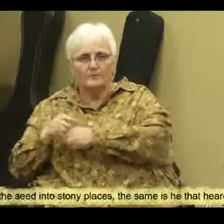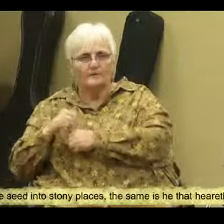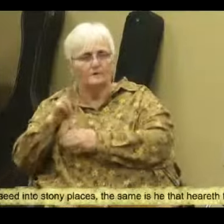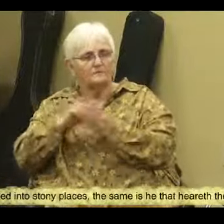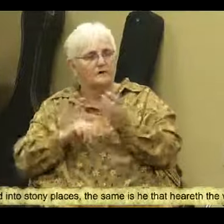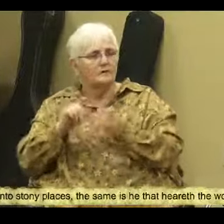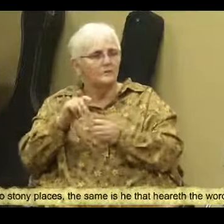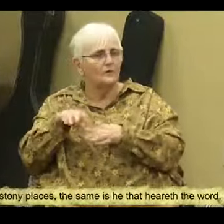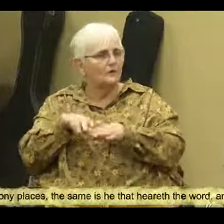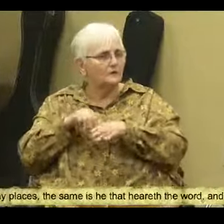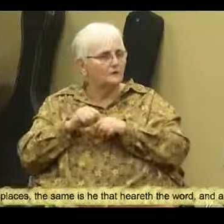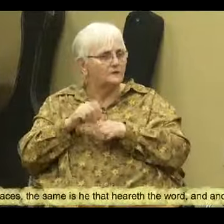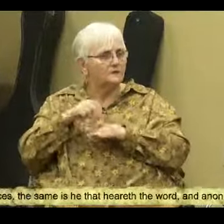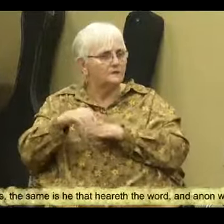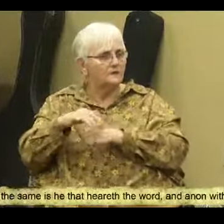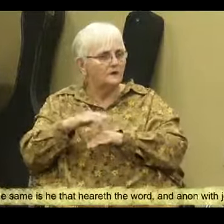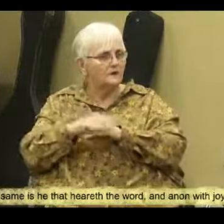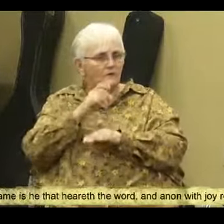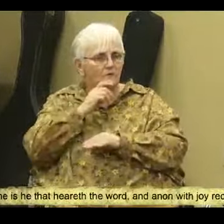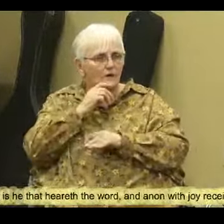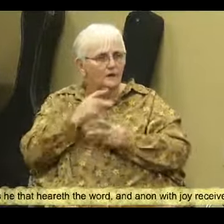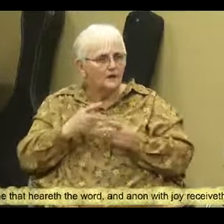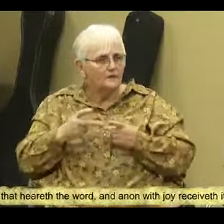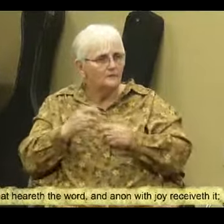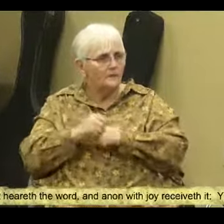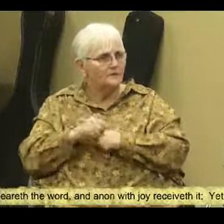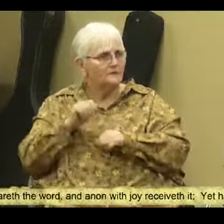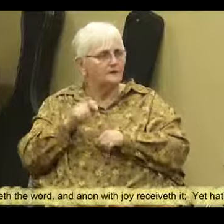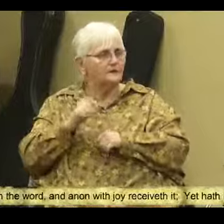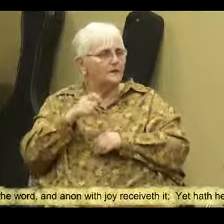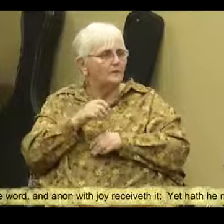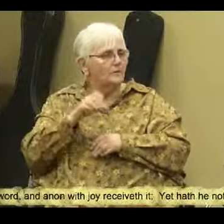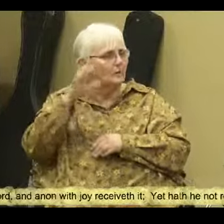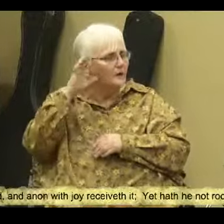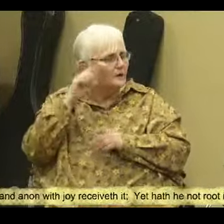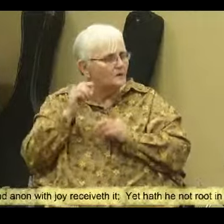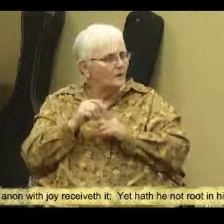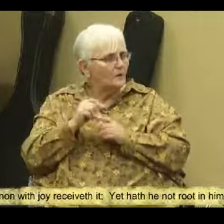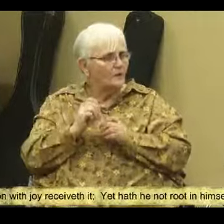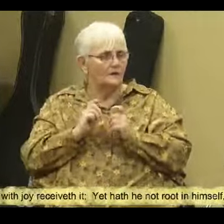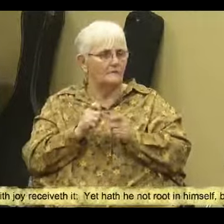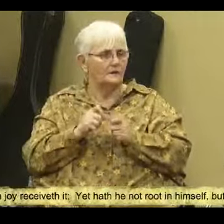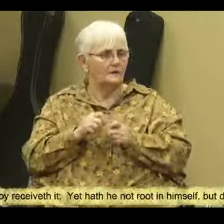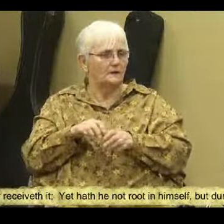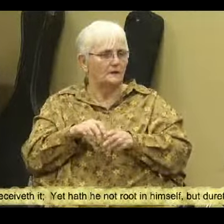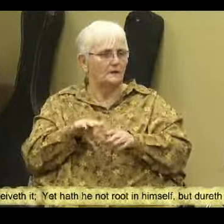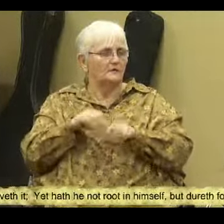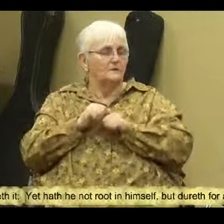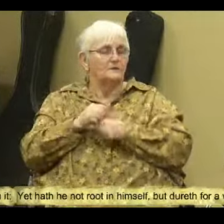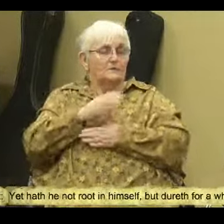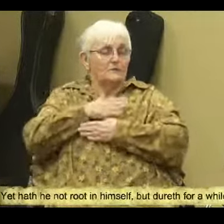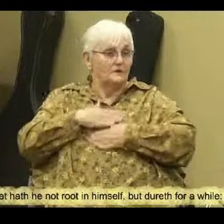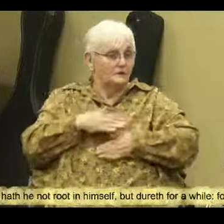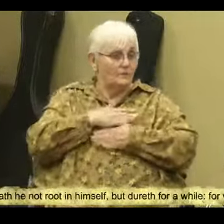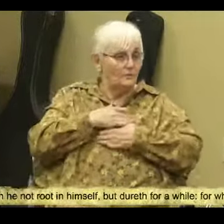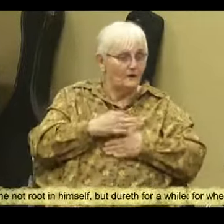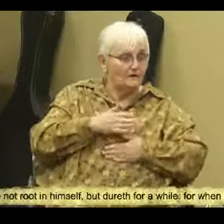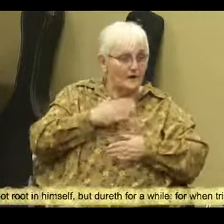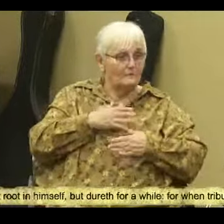who receives the seed on stony places, this is he who hears the word and immediately receives it with joy. Yet he has no root in